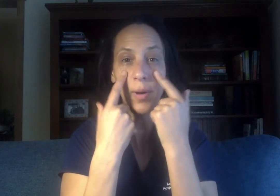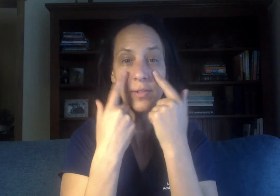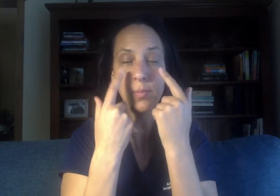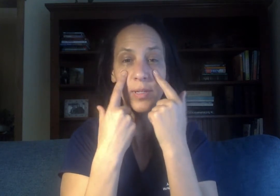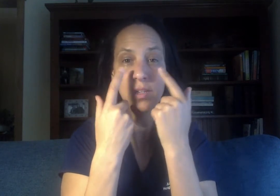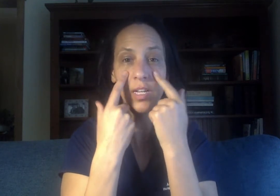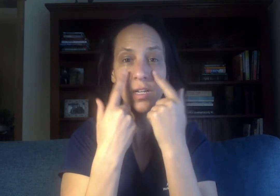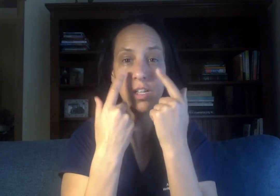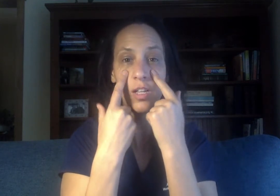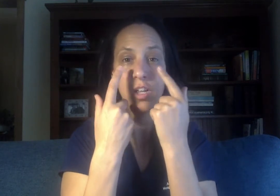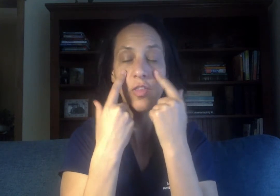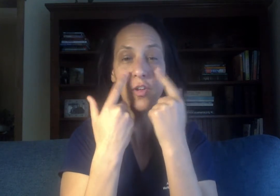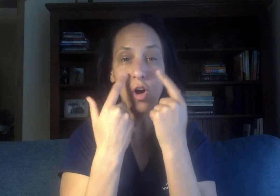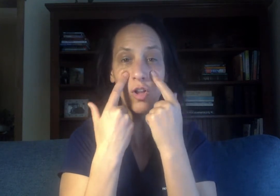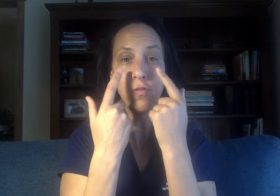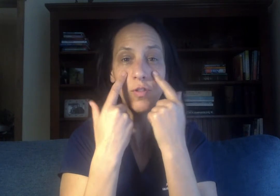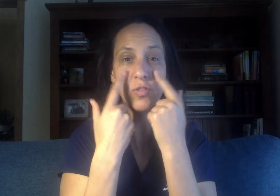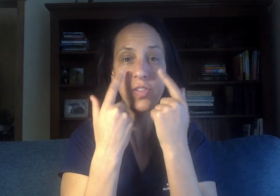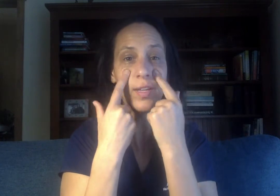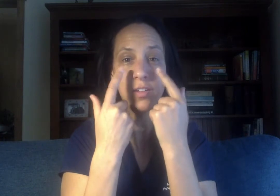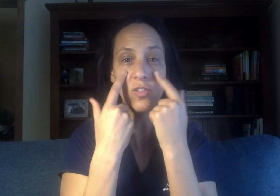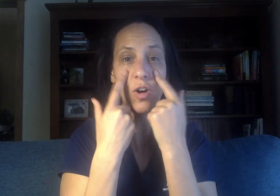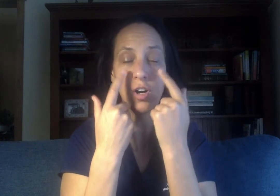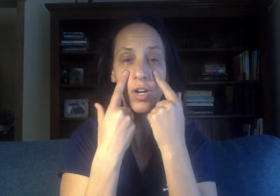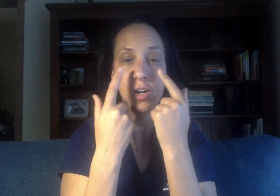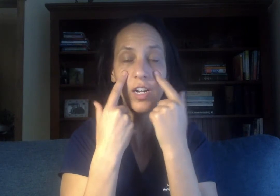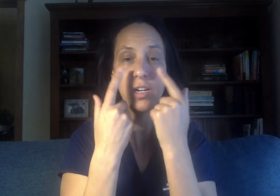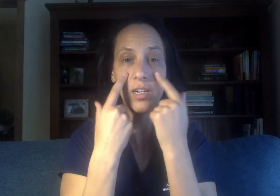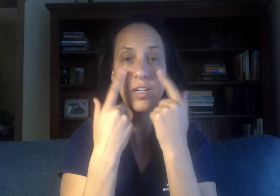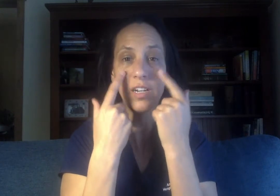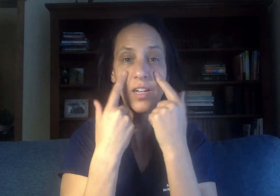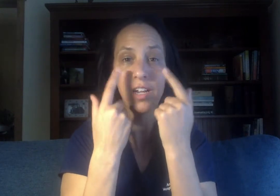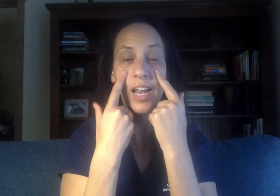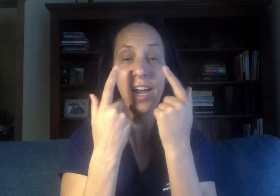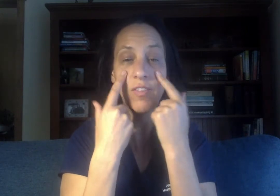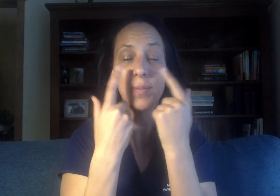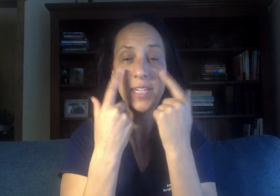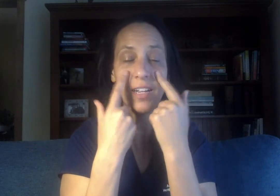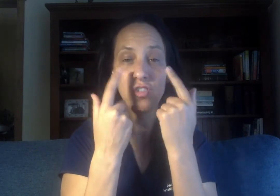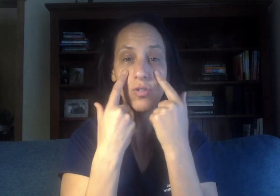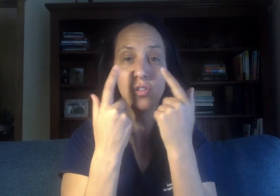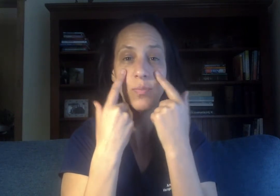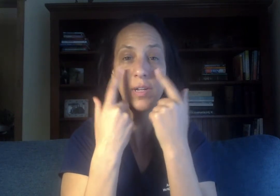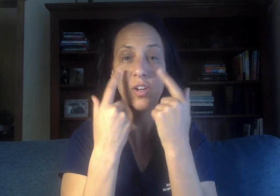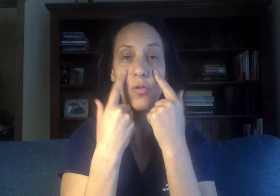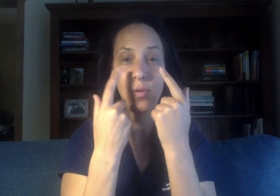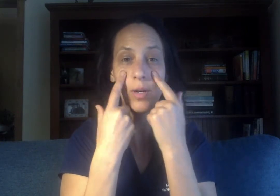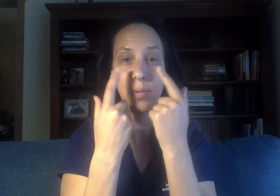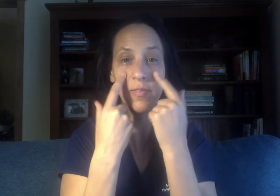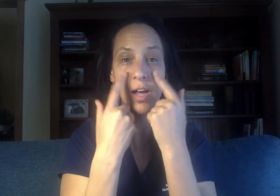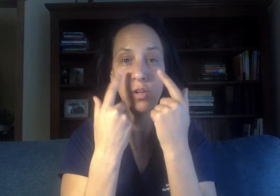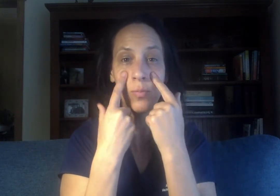possibility that all of those things are and have the potential to be incredibly valuable